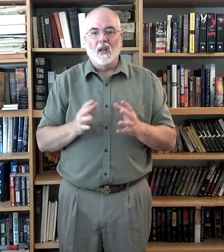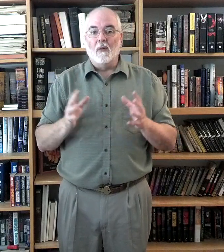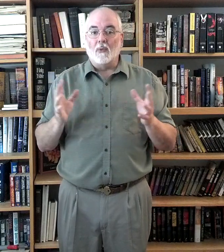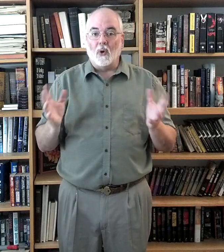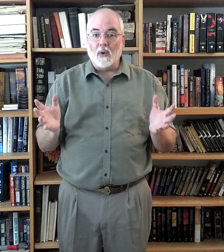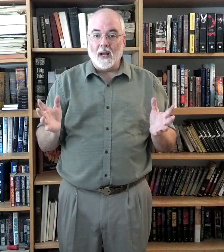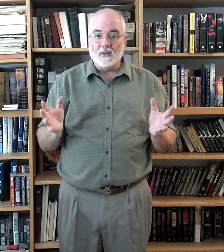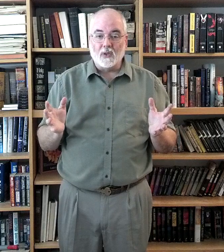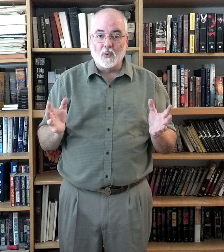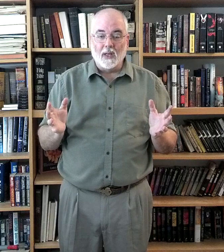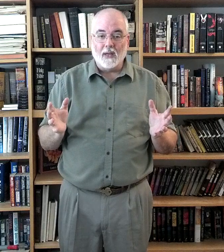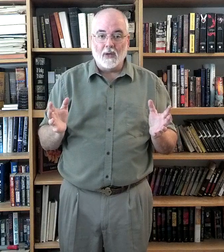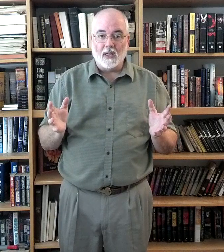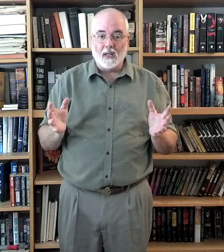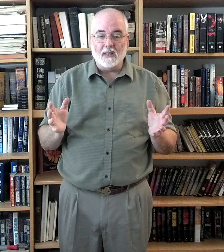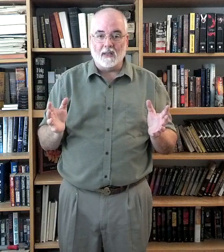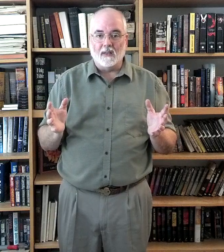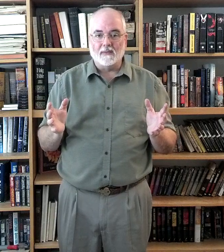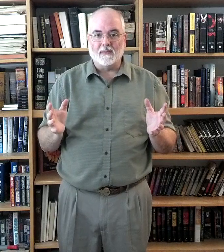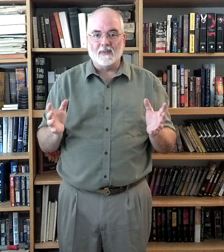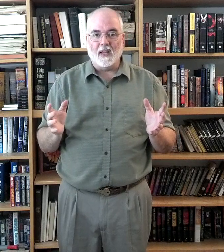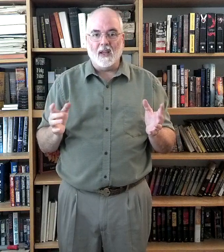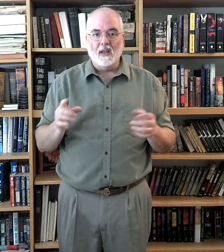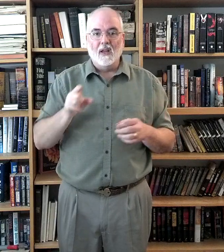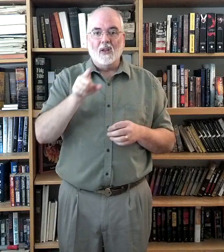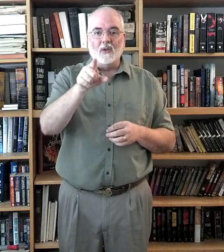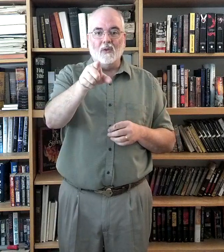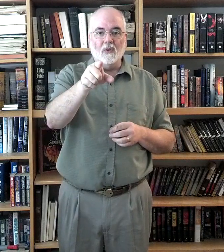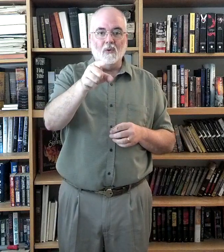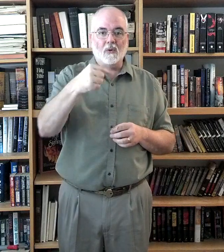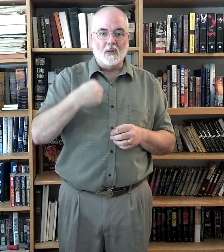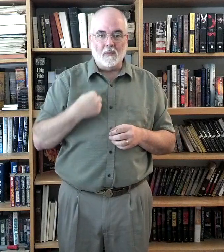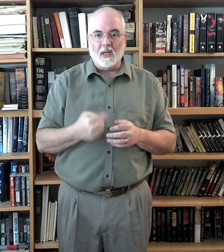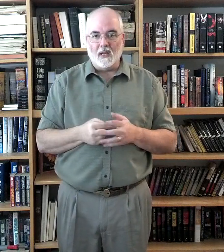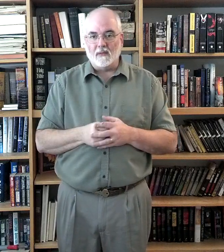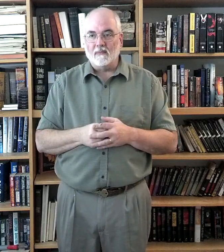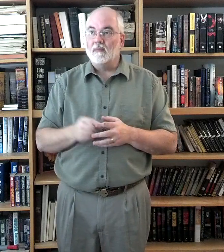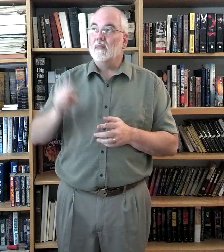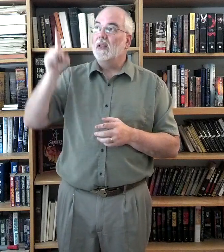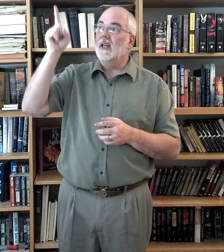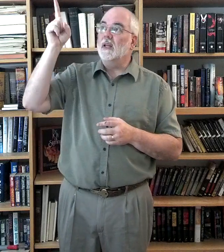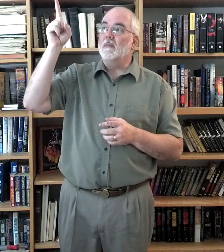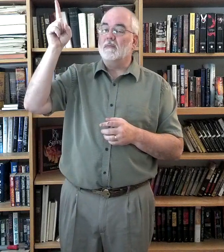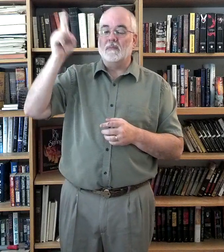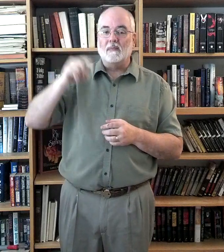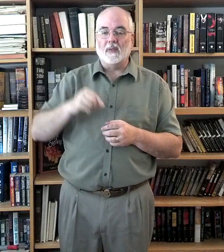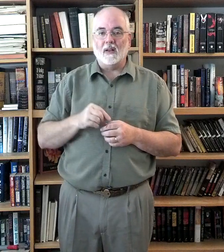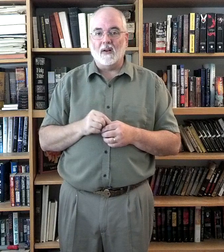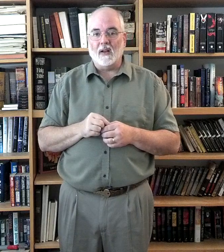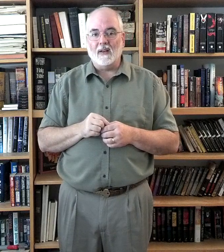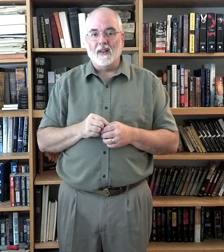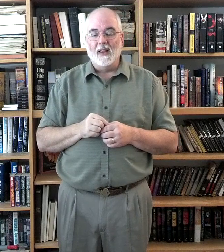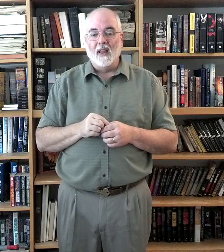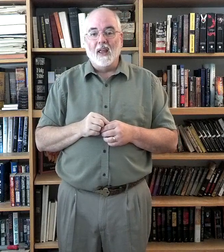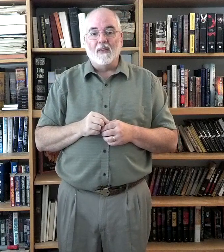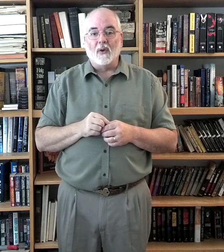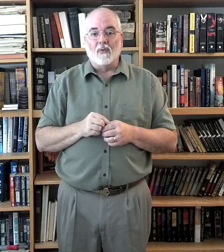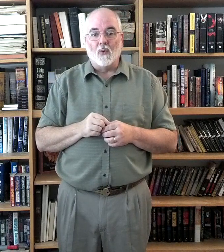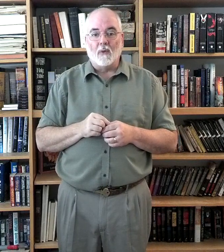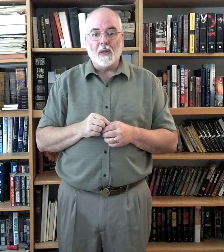pronouns are really, really easy. Okay? You. Me. Him. All right? If there were four people